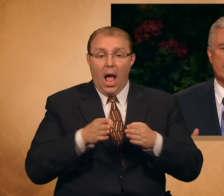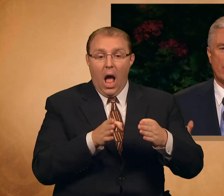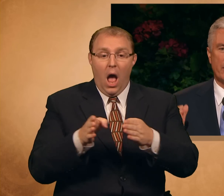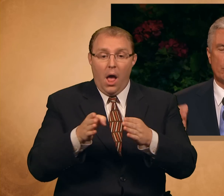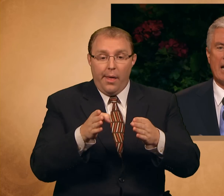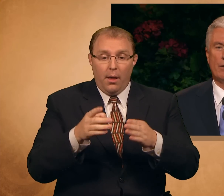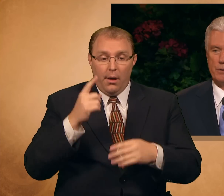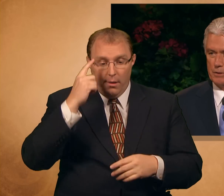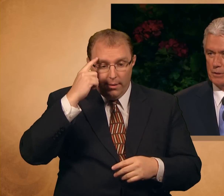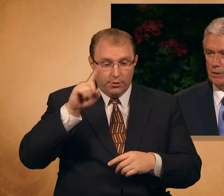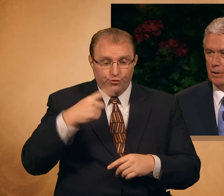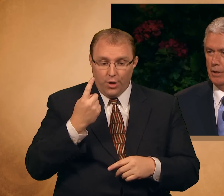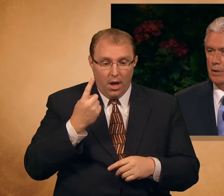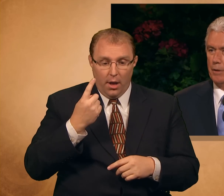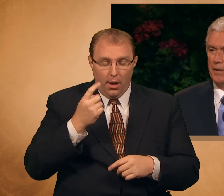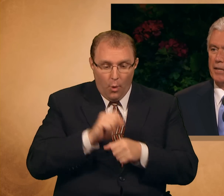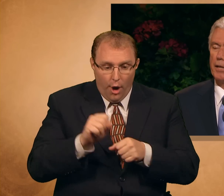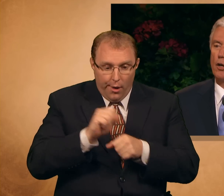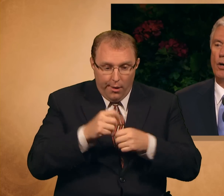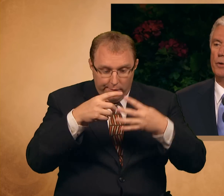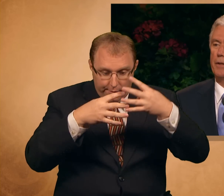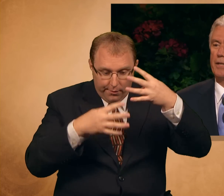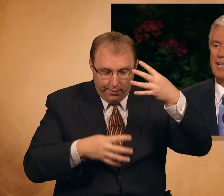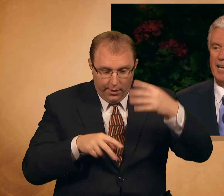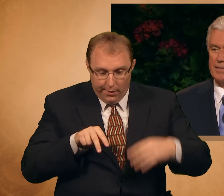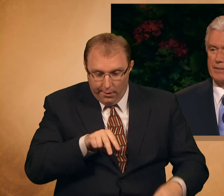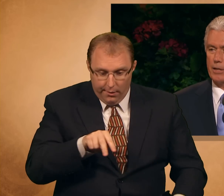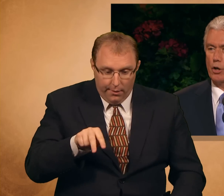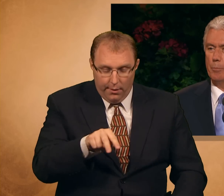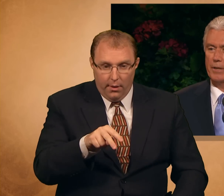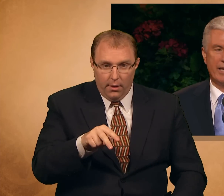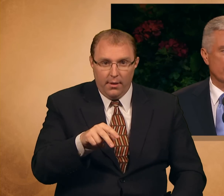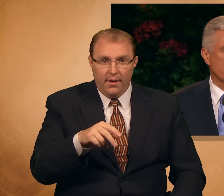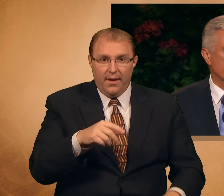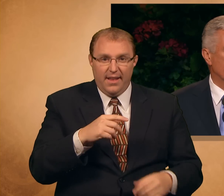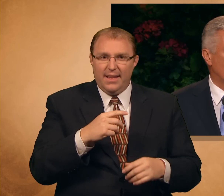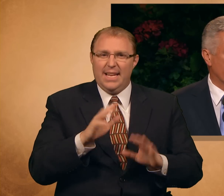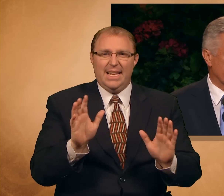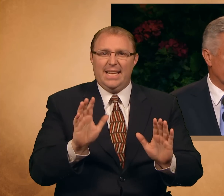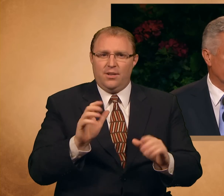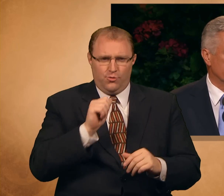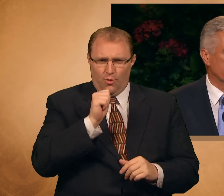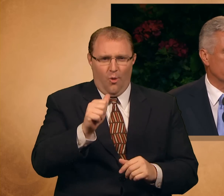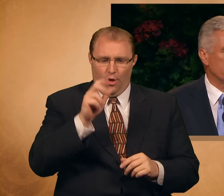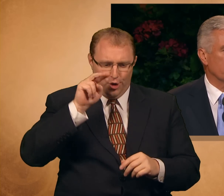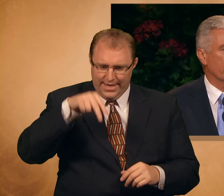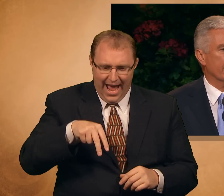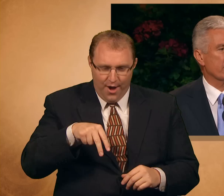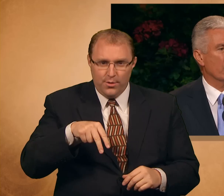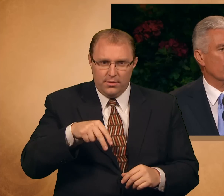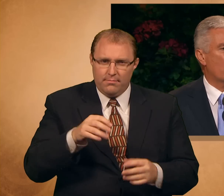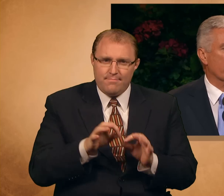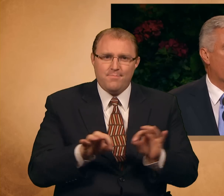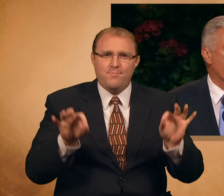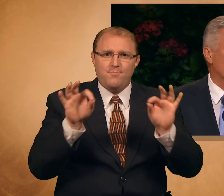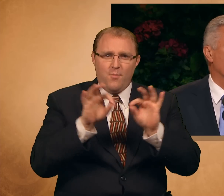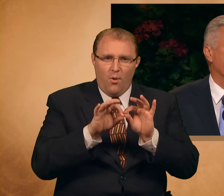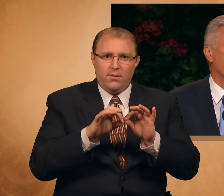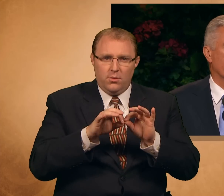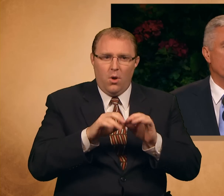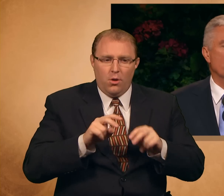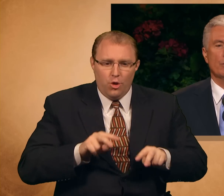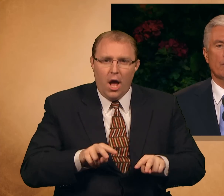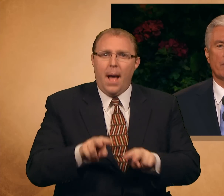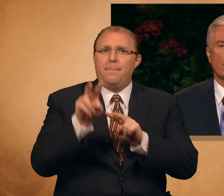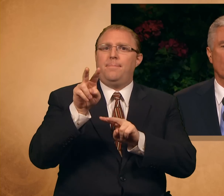eyes on the ground, thinking only the tasks and obligations before us. Let us not walk unaware